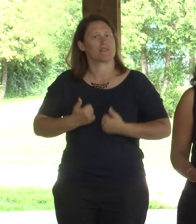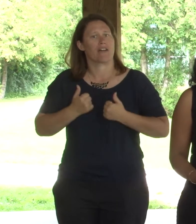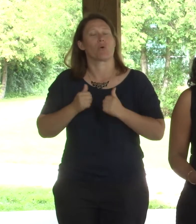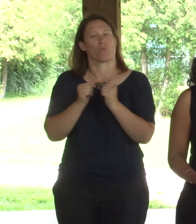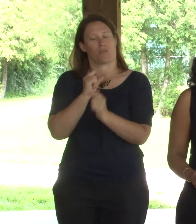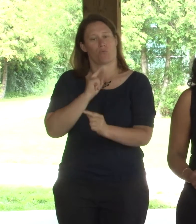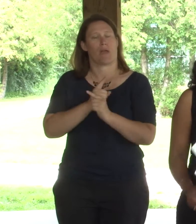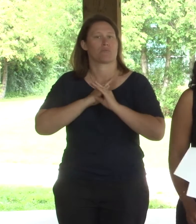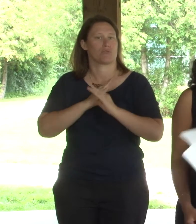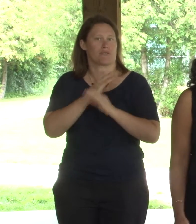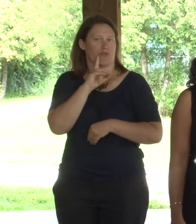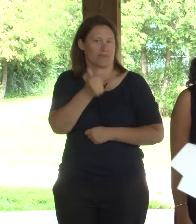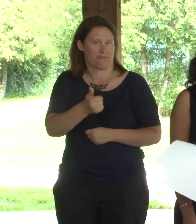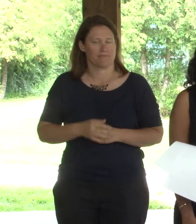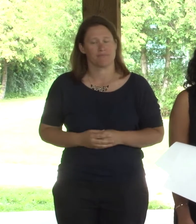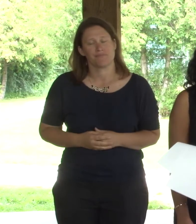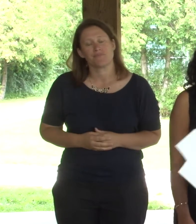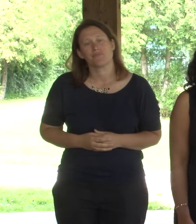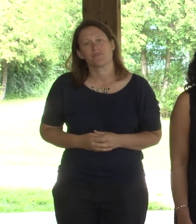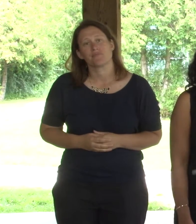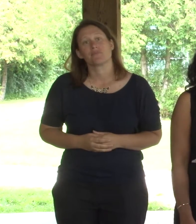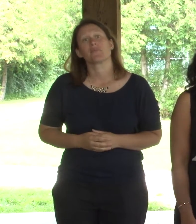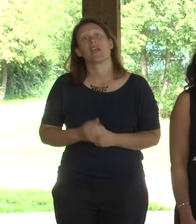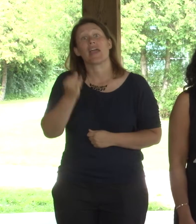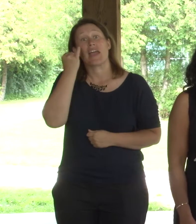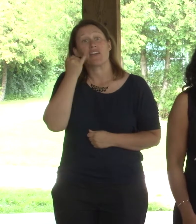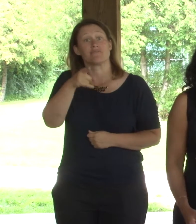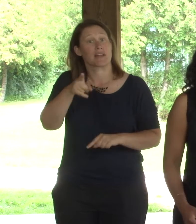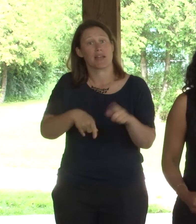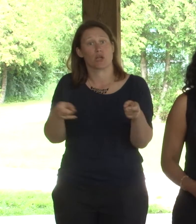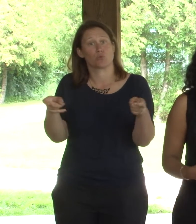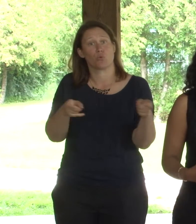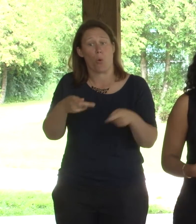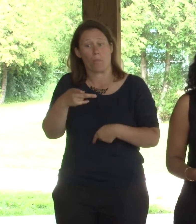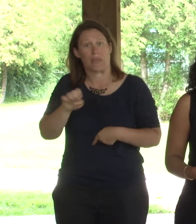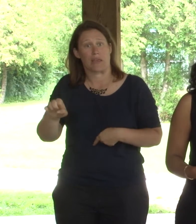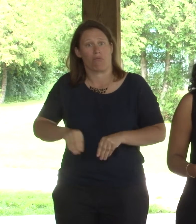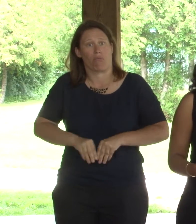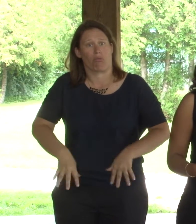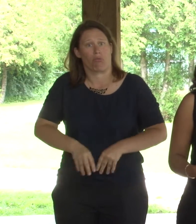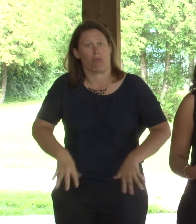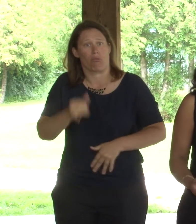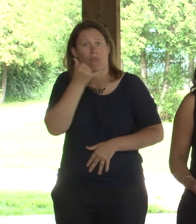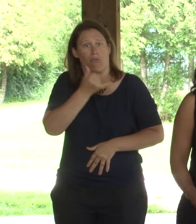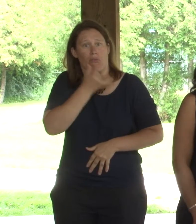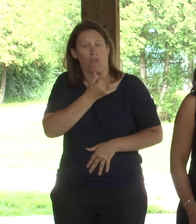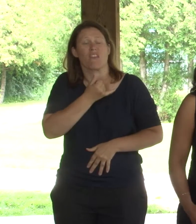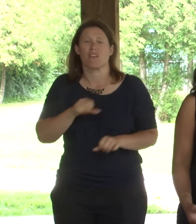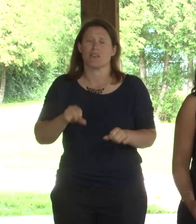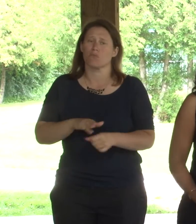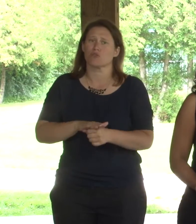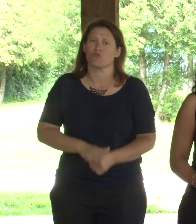Living with incontinence can be quite stressful and embarrassing. At the same time, it also makes people very lonely.